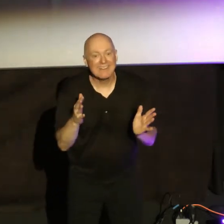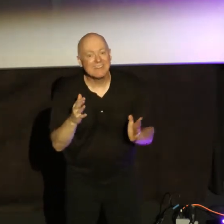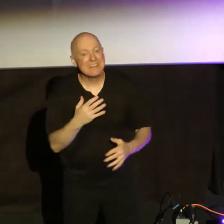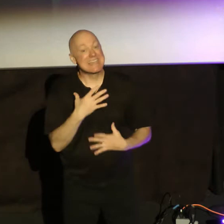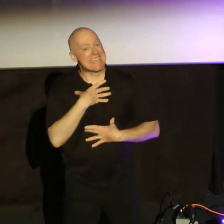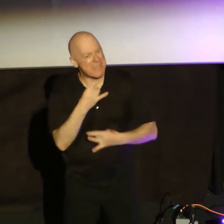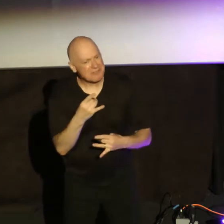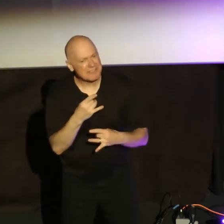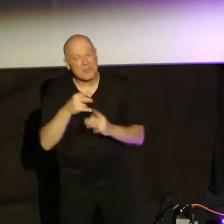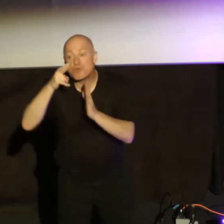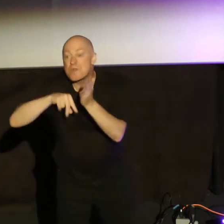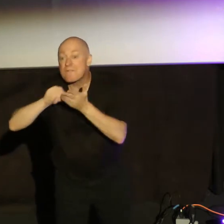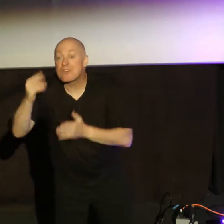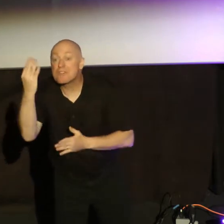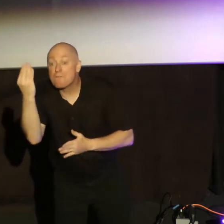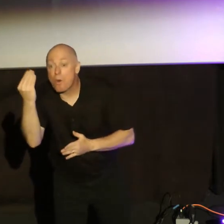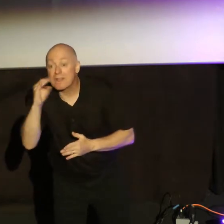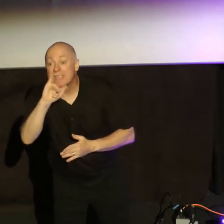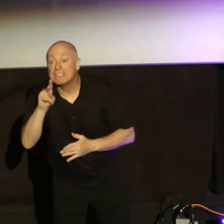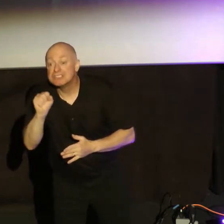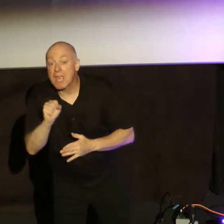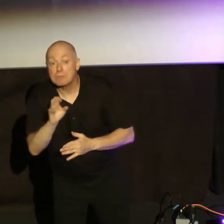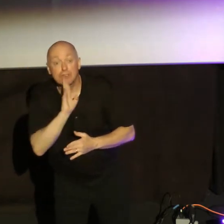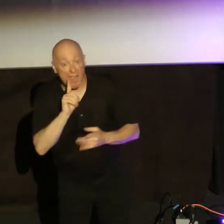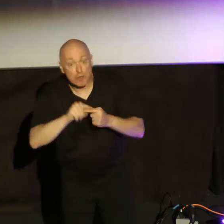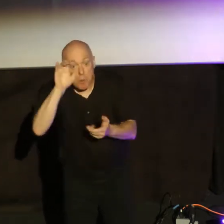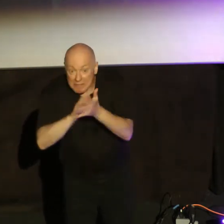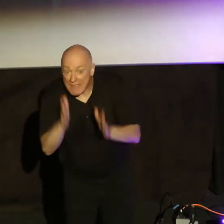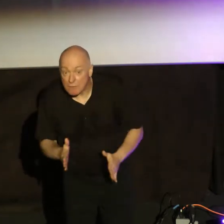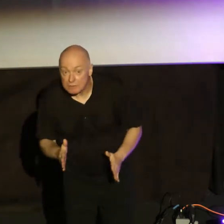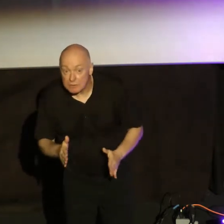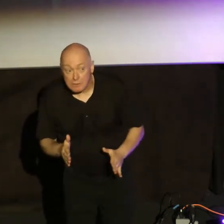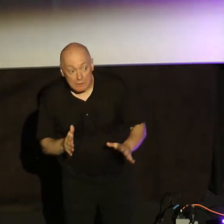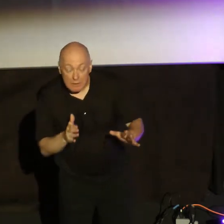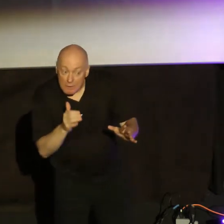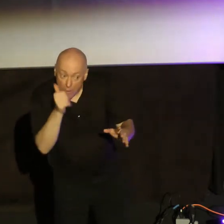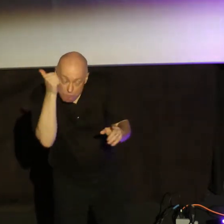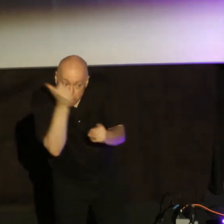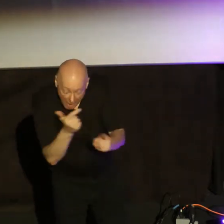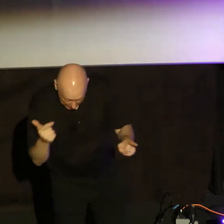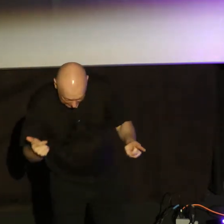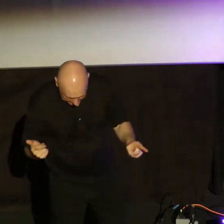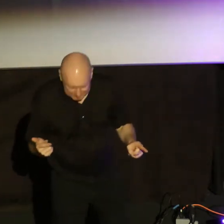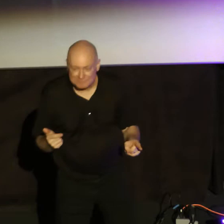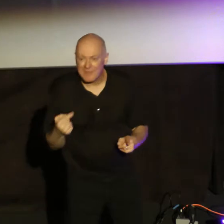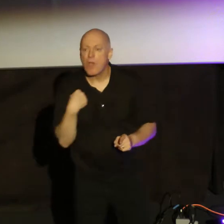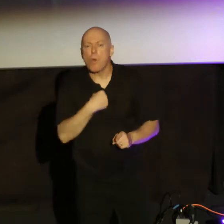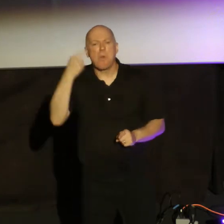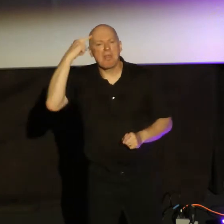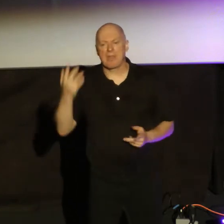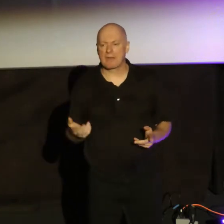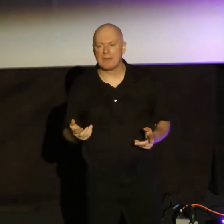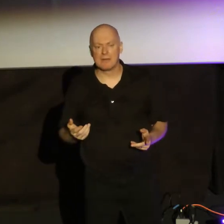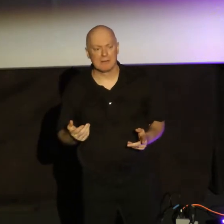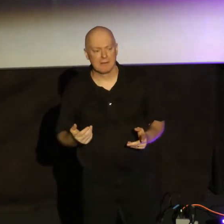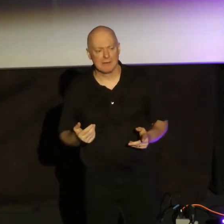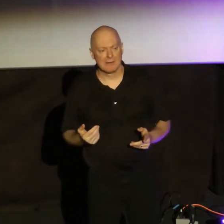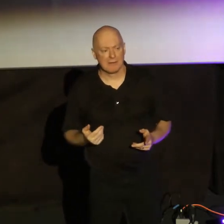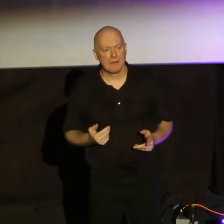If you look at verse 14, James is speaking to believers. He says brothers, we often take this and say this is just purely evangelistic,